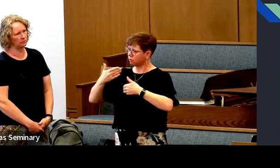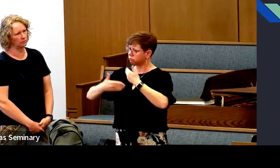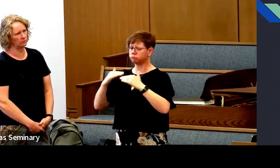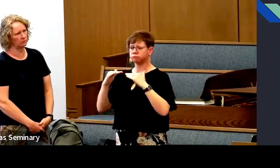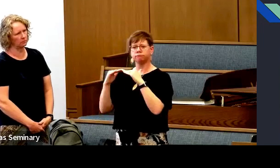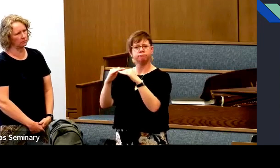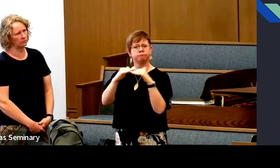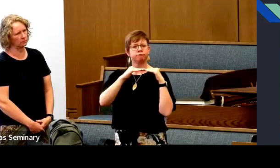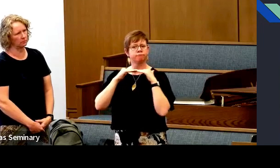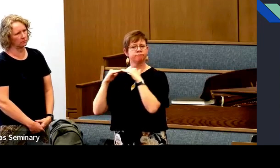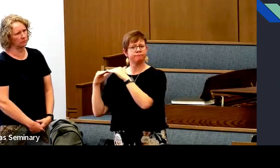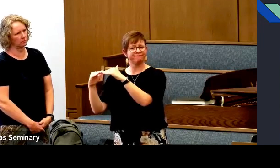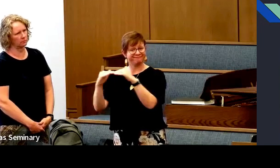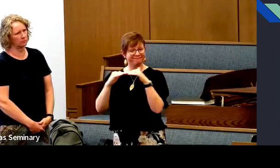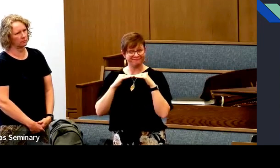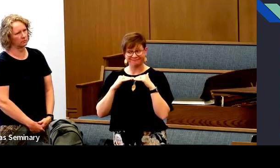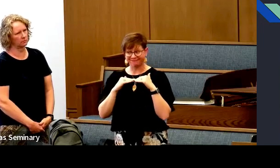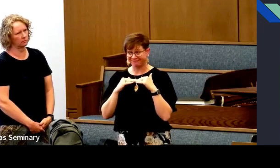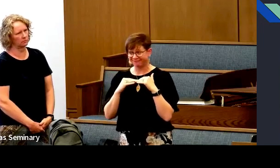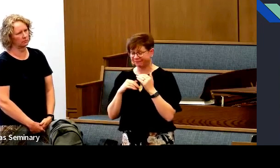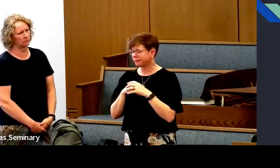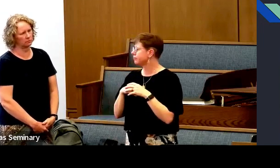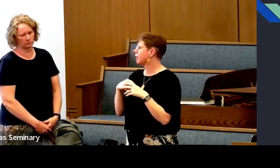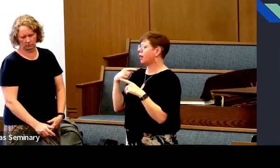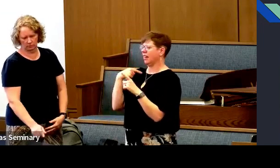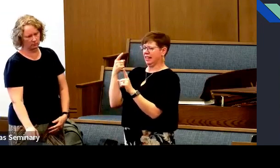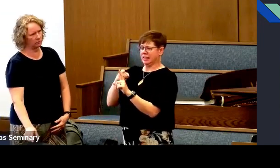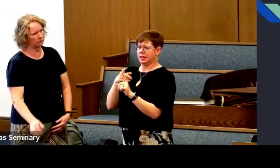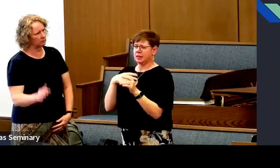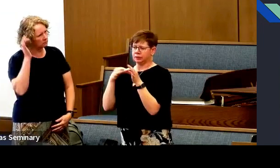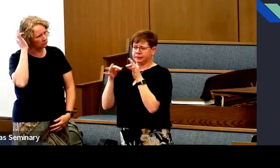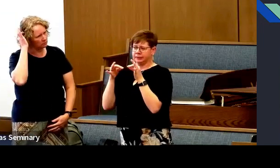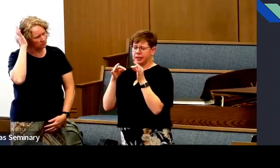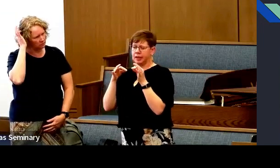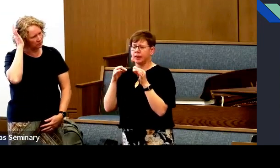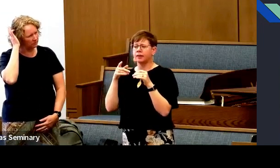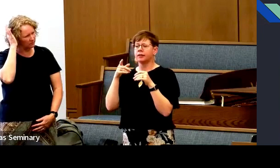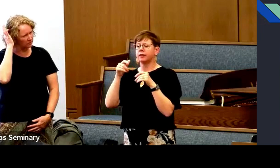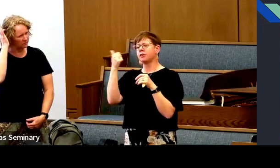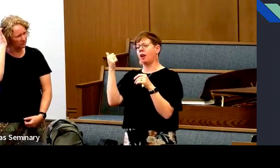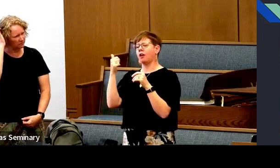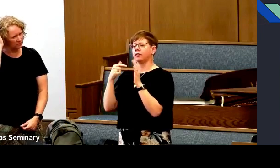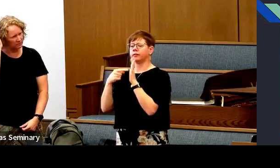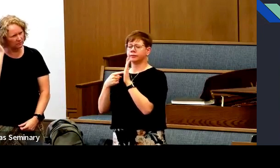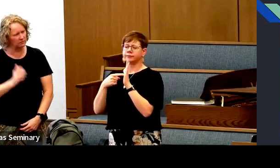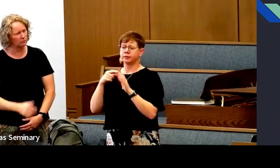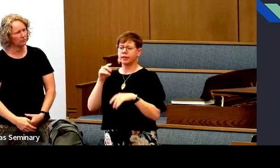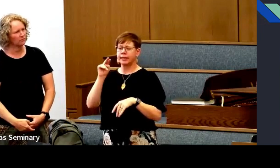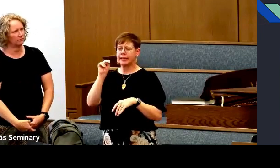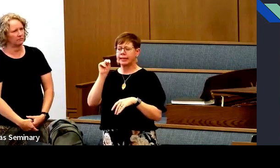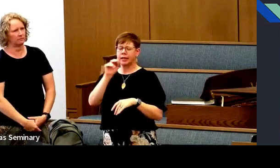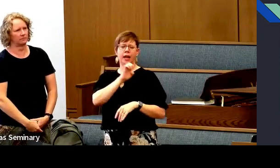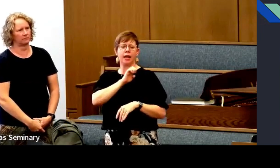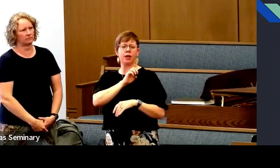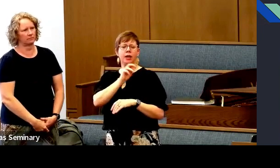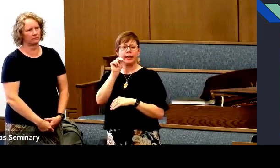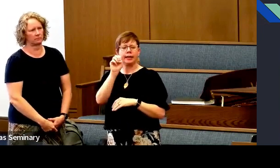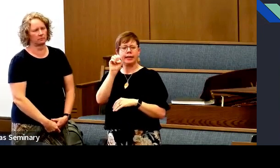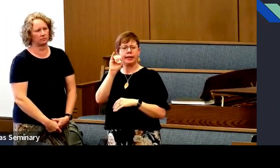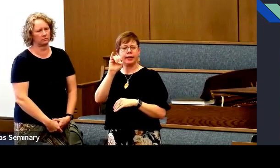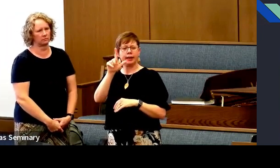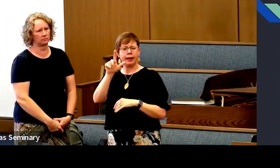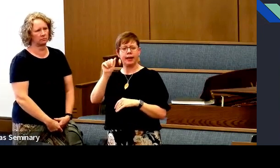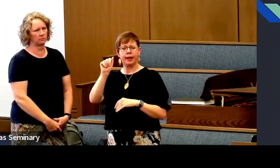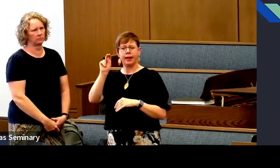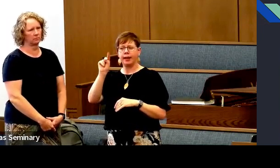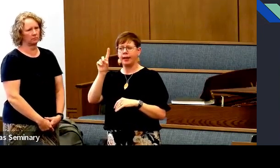very true. But everyone on that council is equal. Let me explain just a little bit more. And another example